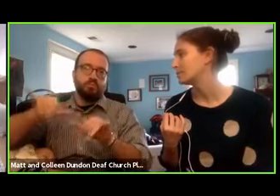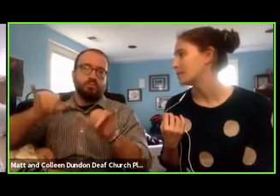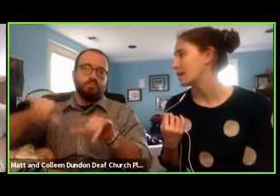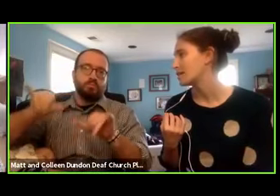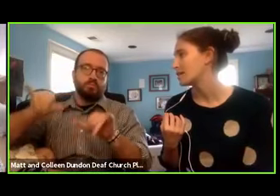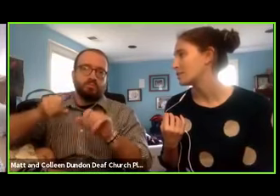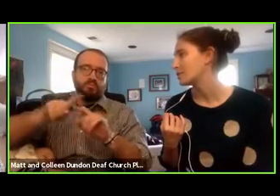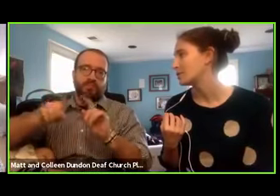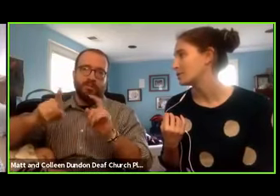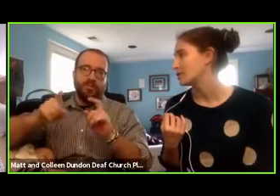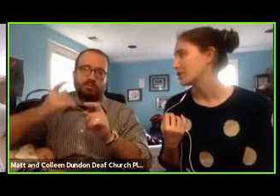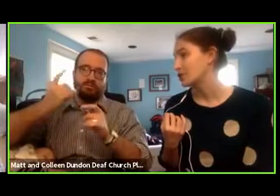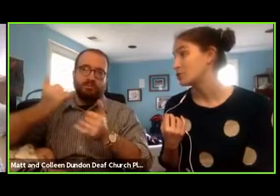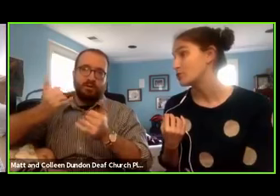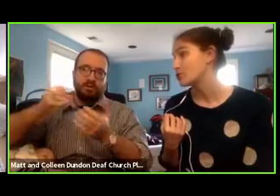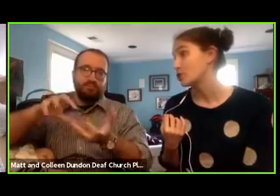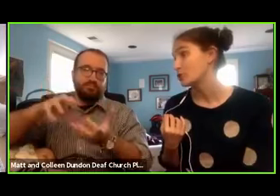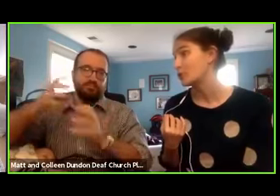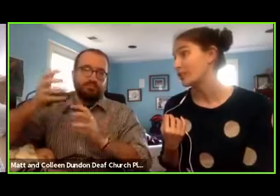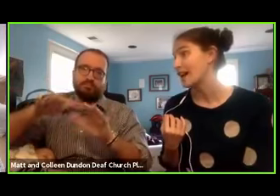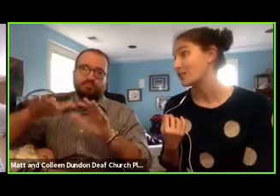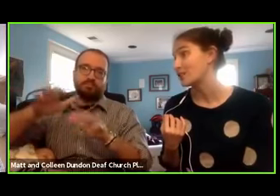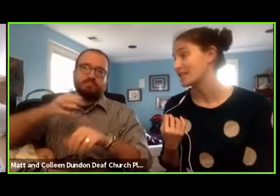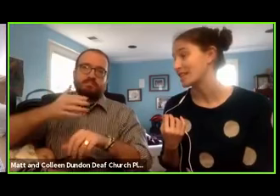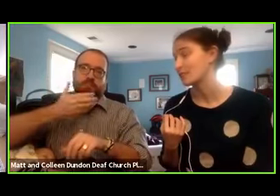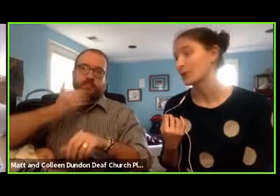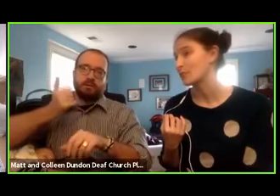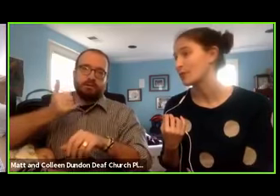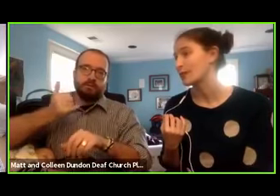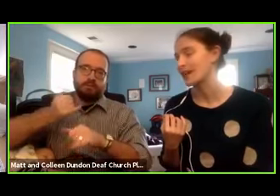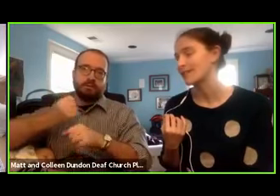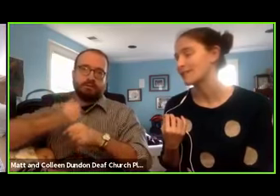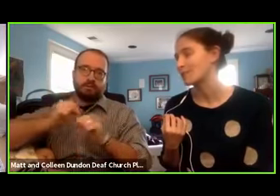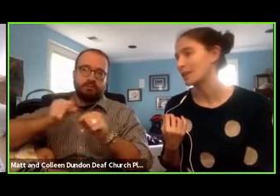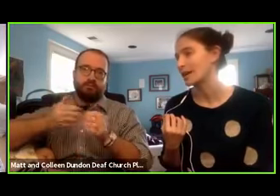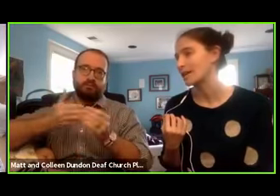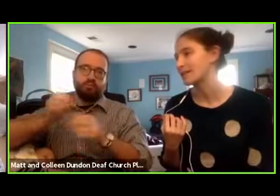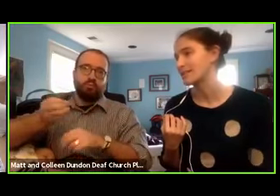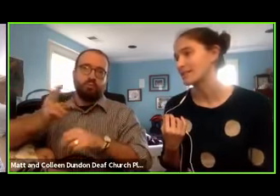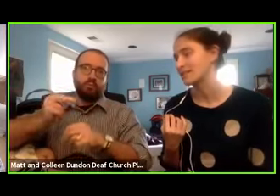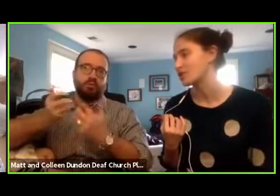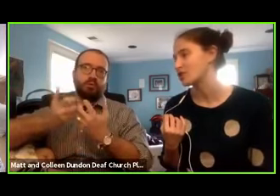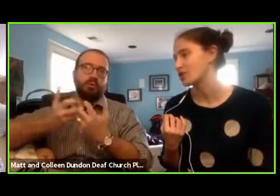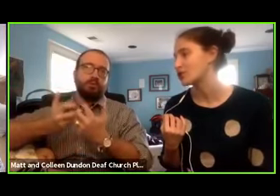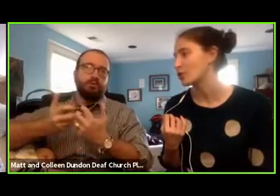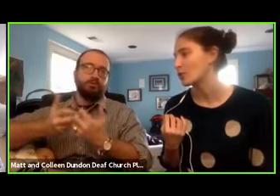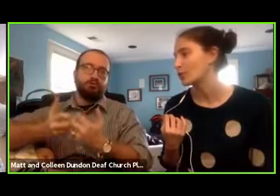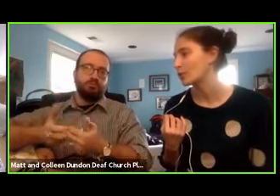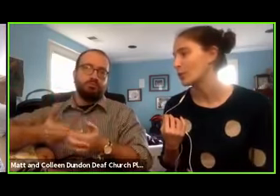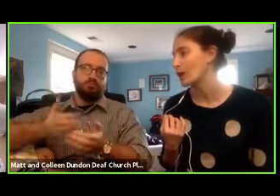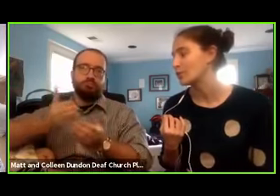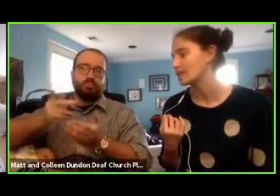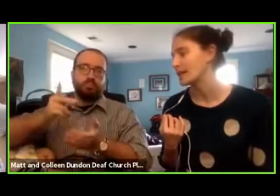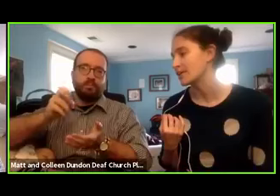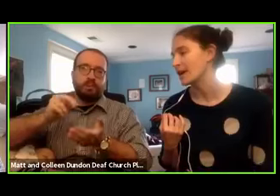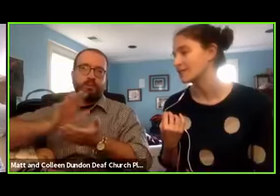um, the hospital used to provide those things for you, but at this point, the system is just so overwhelmed that you have